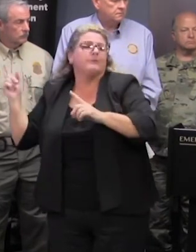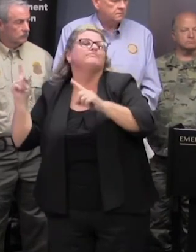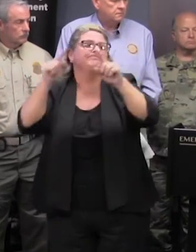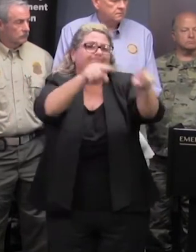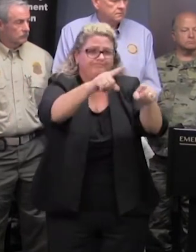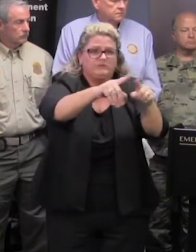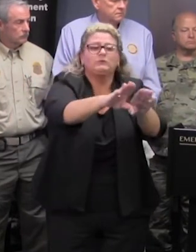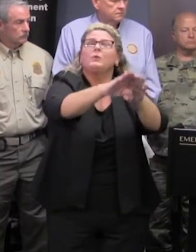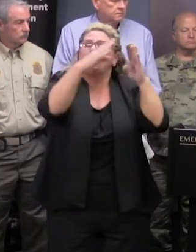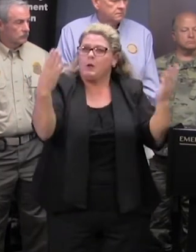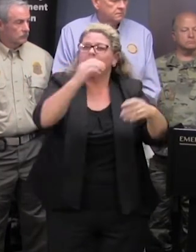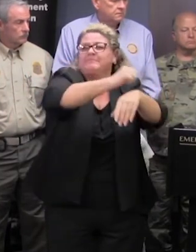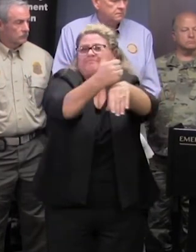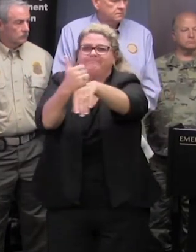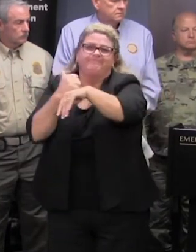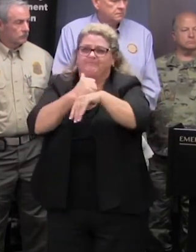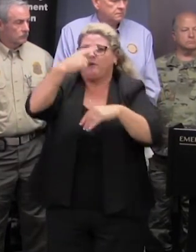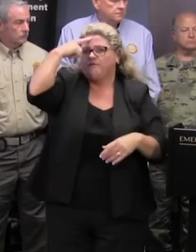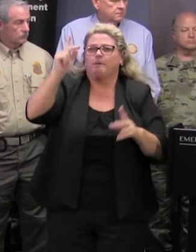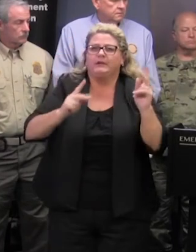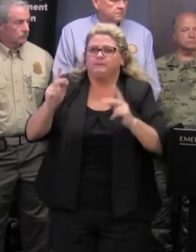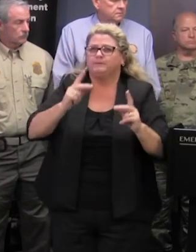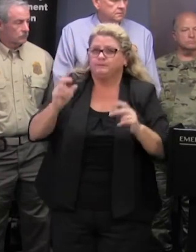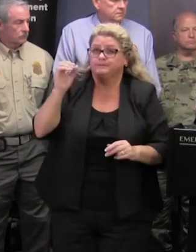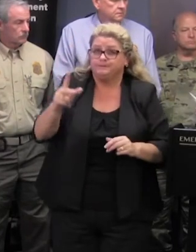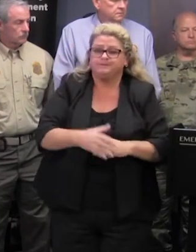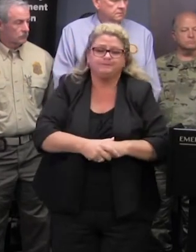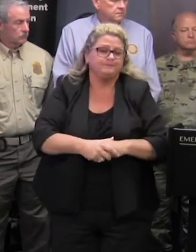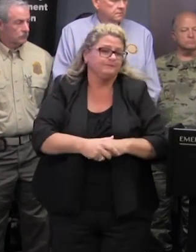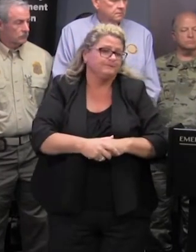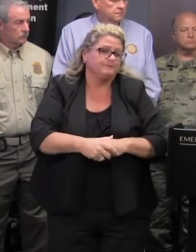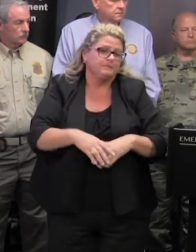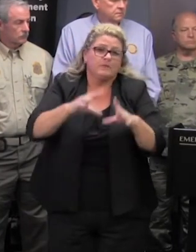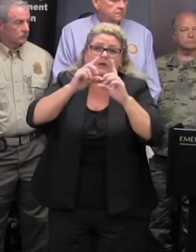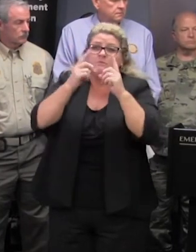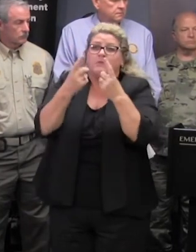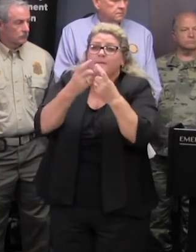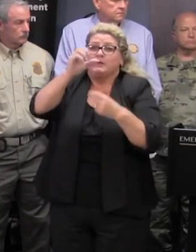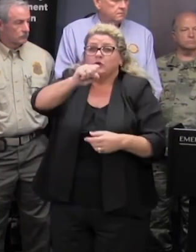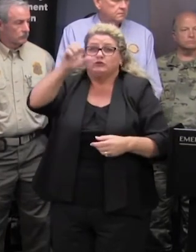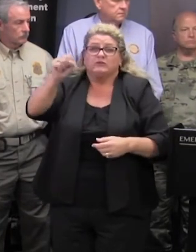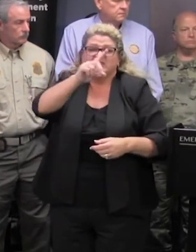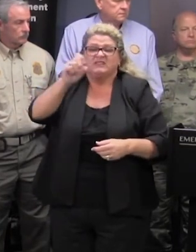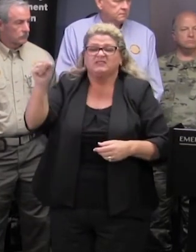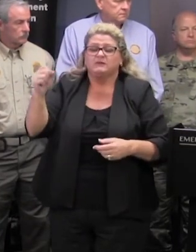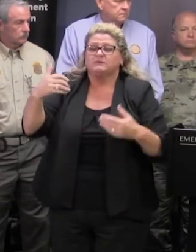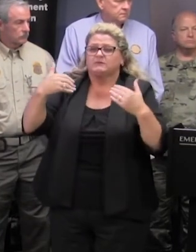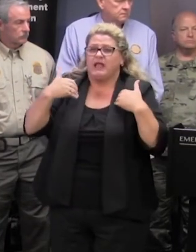and available to man those shelters the department of social services has had over